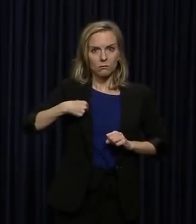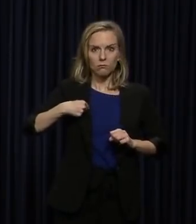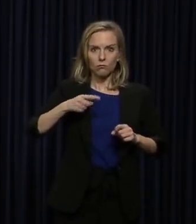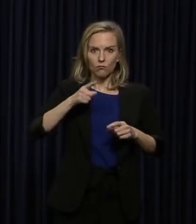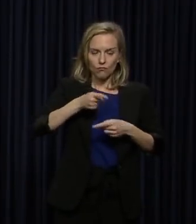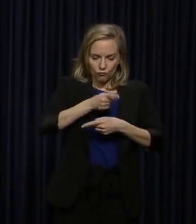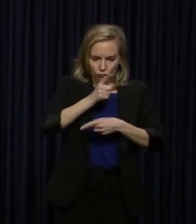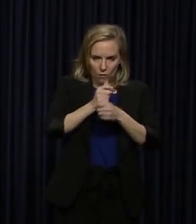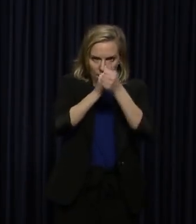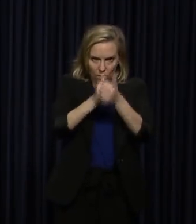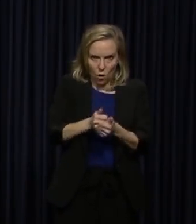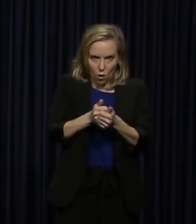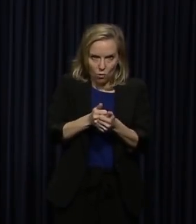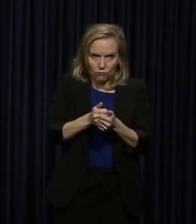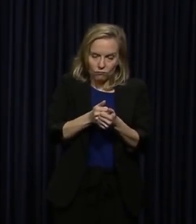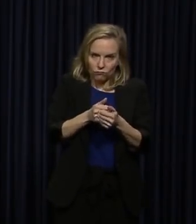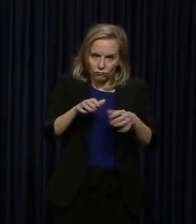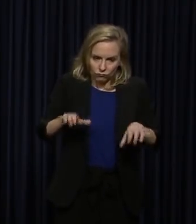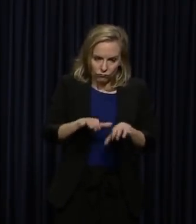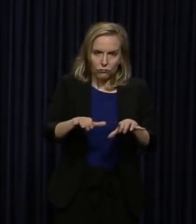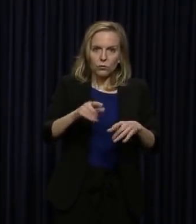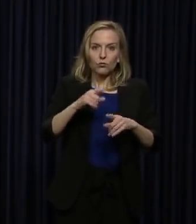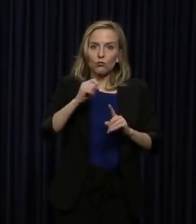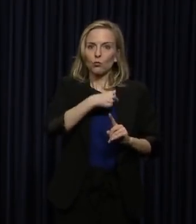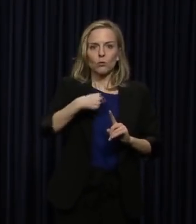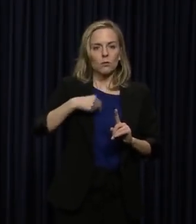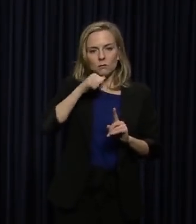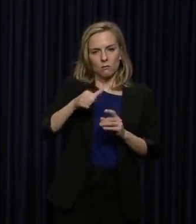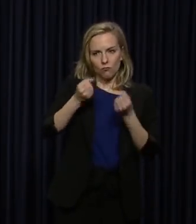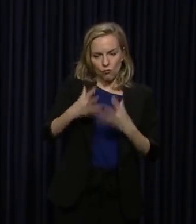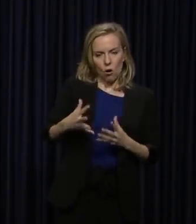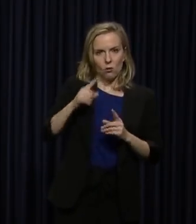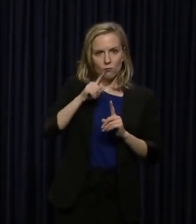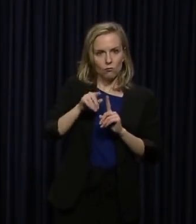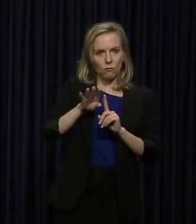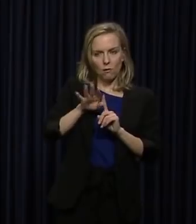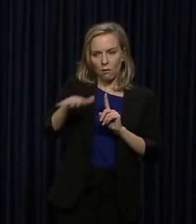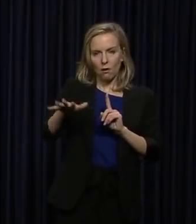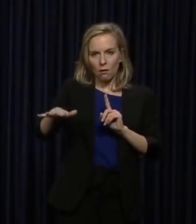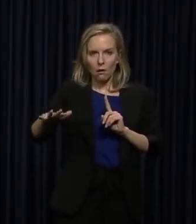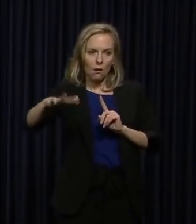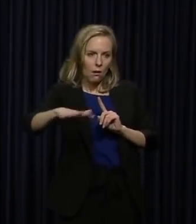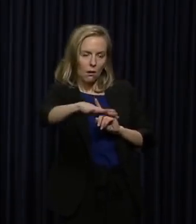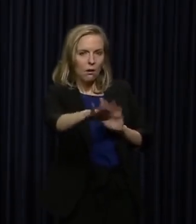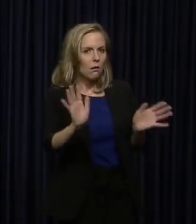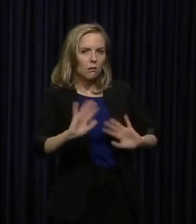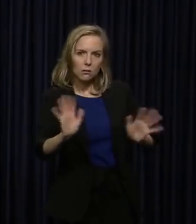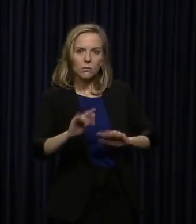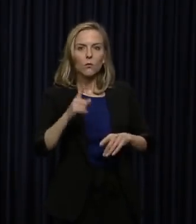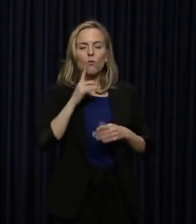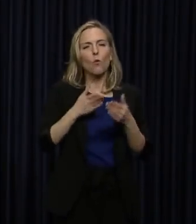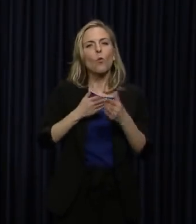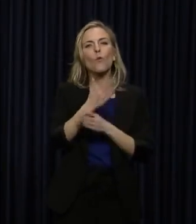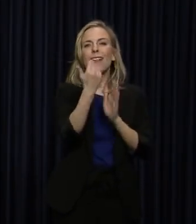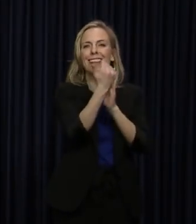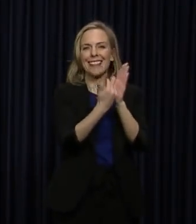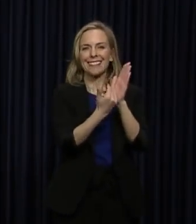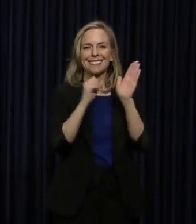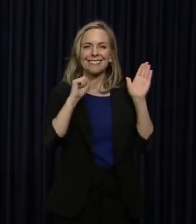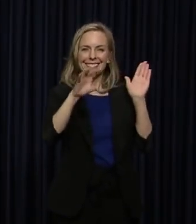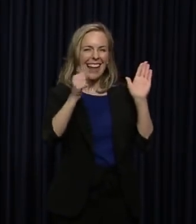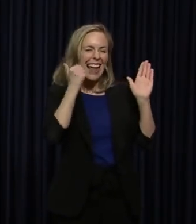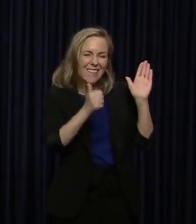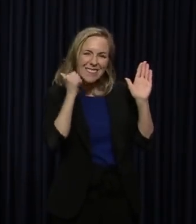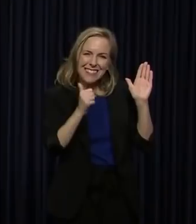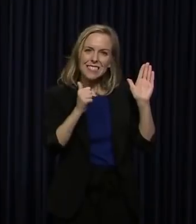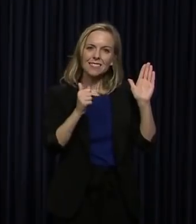engaging in the right type of activity so that we are not spreading this to other people. I'm going go through the list, like we do every day,